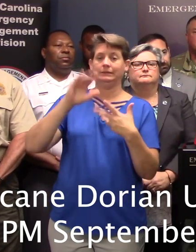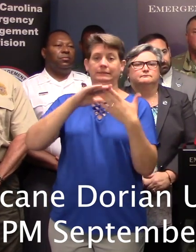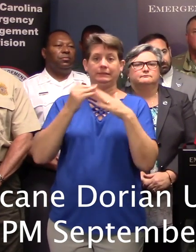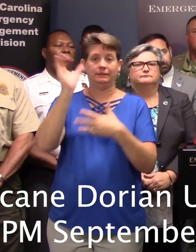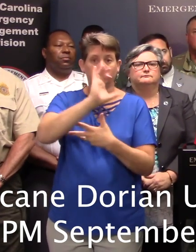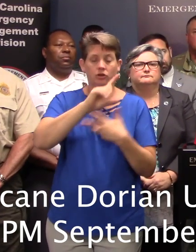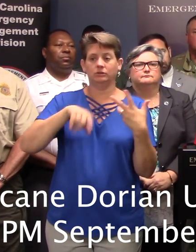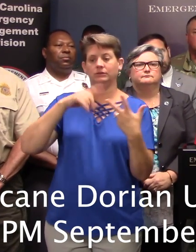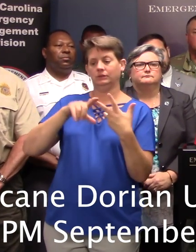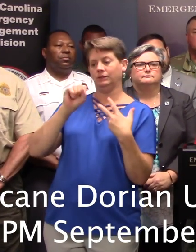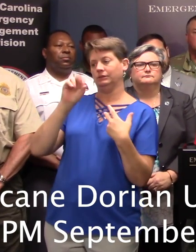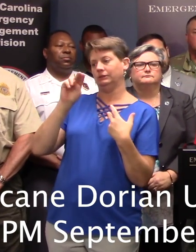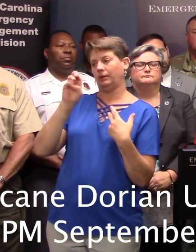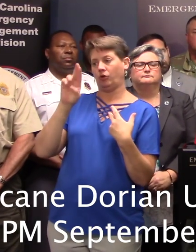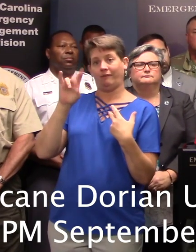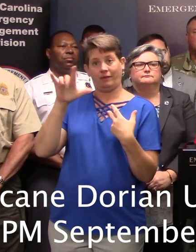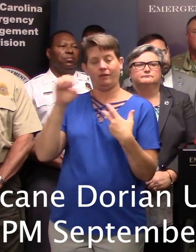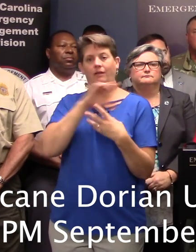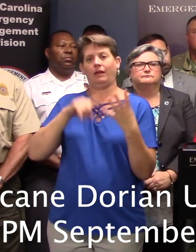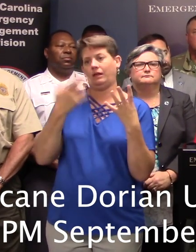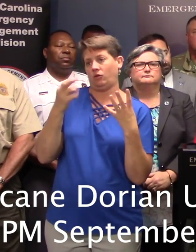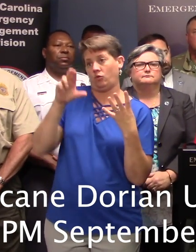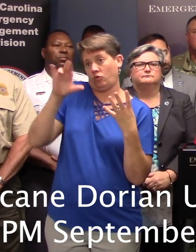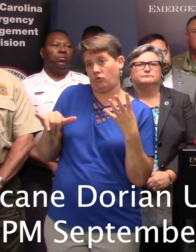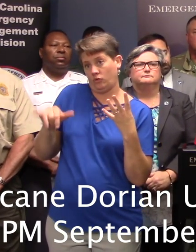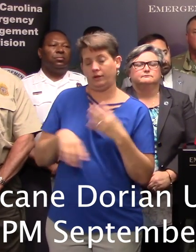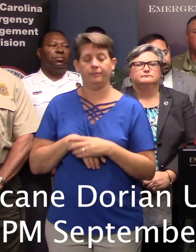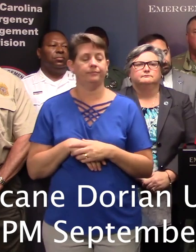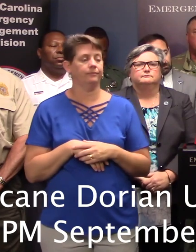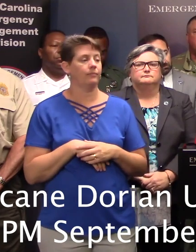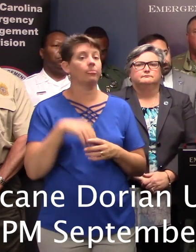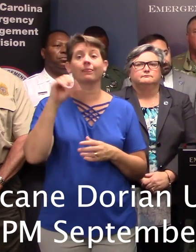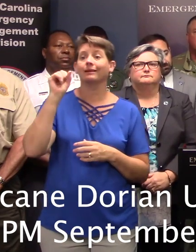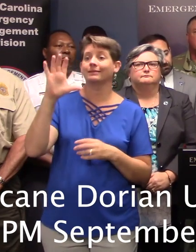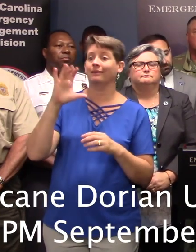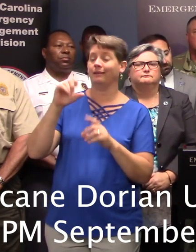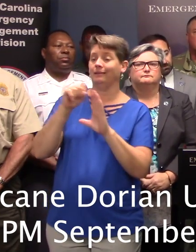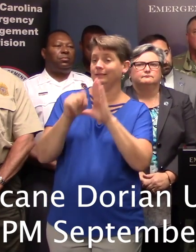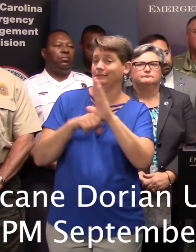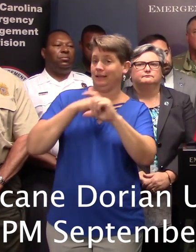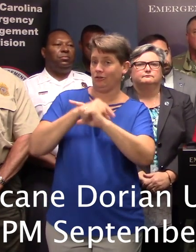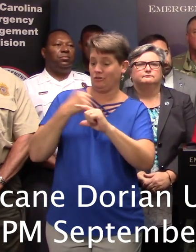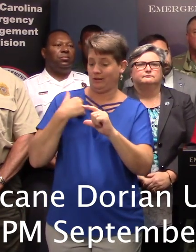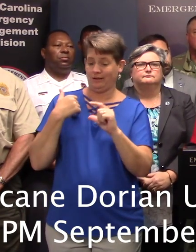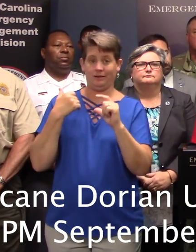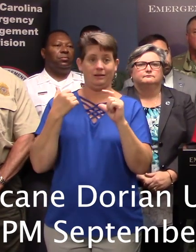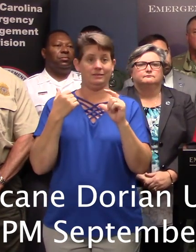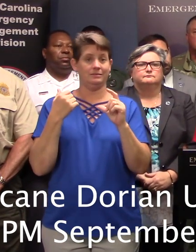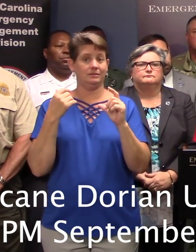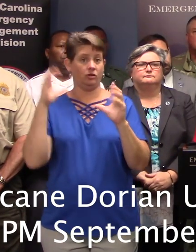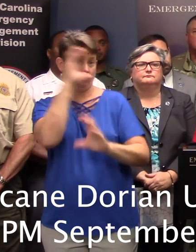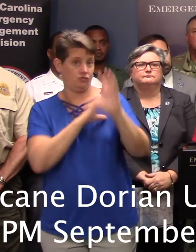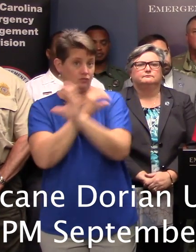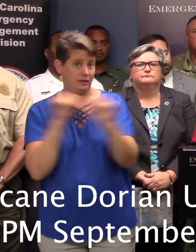Somerville, and Horry County. The South Carolina State Guard also has a swift water rescue team with wide area search